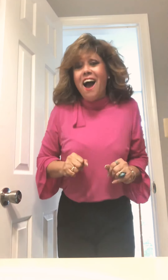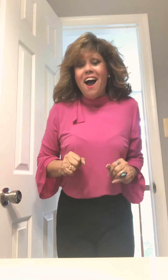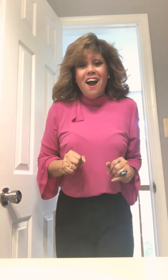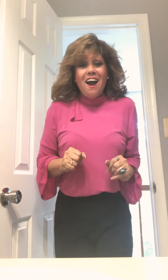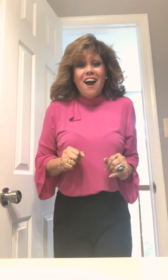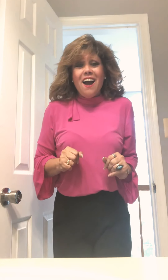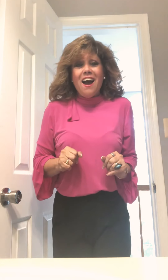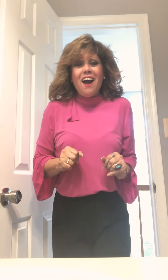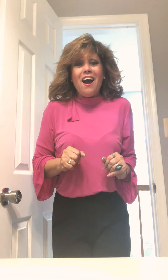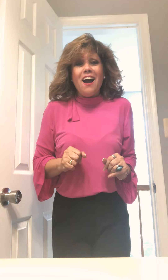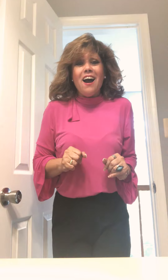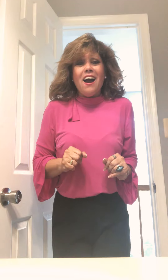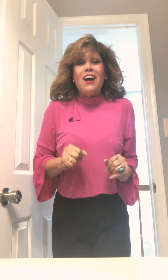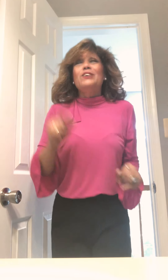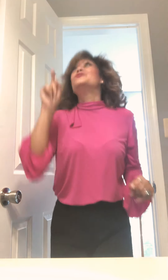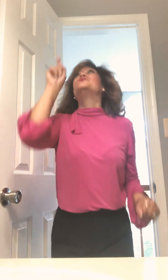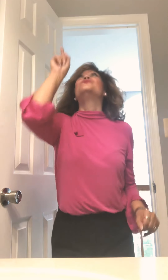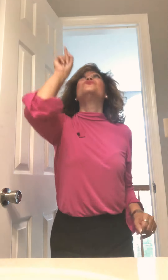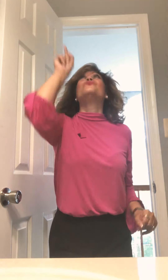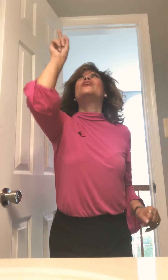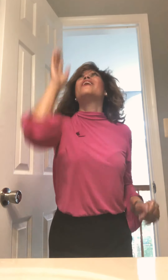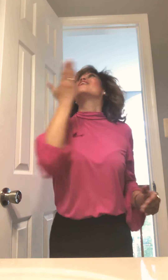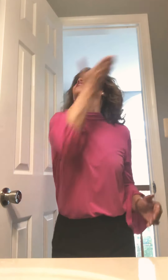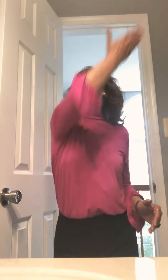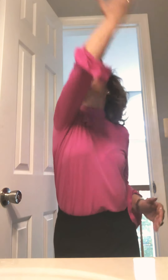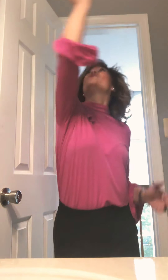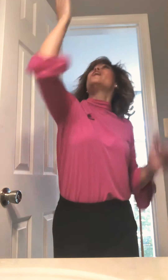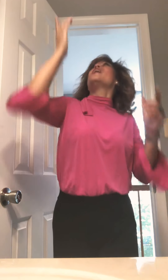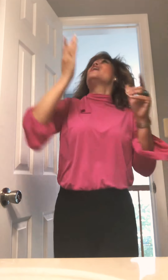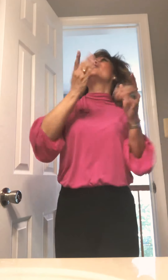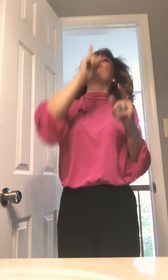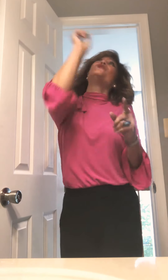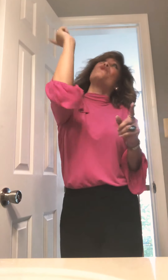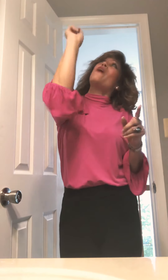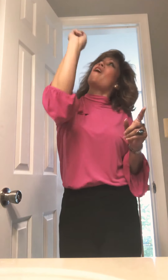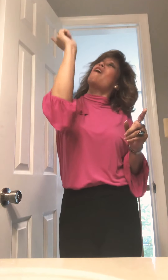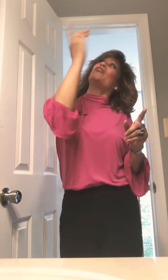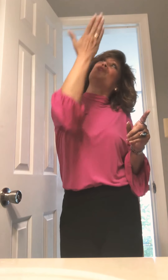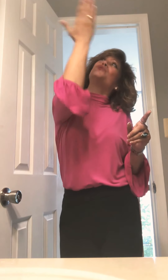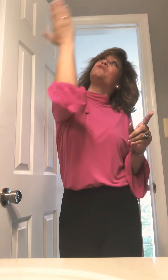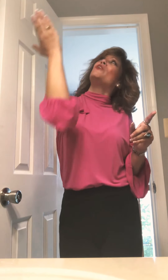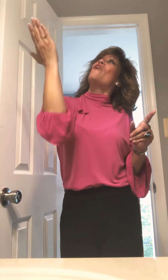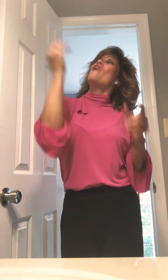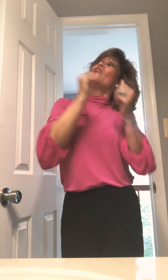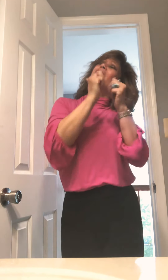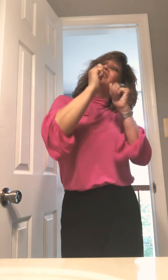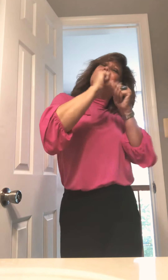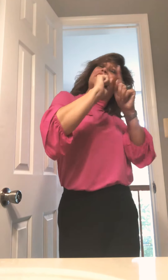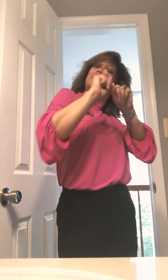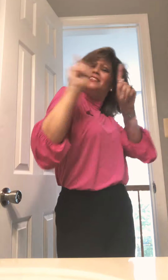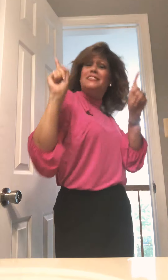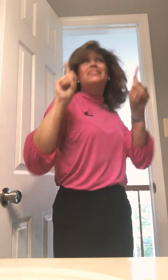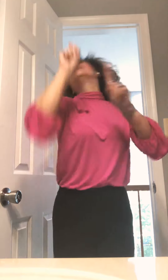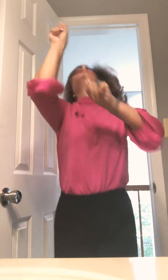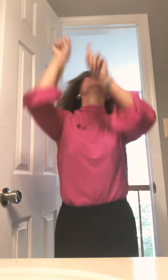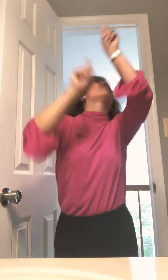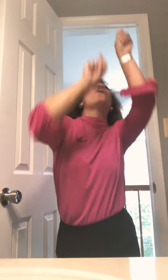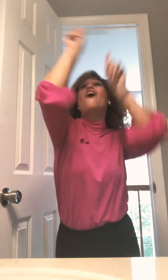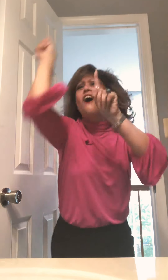Light me up to where you are Beyond the distant sky